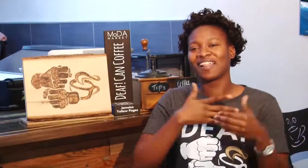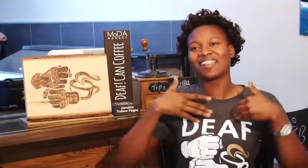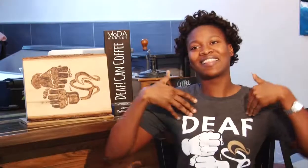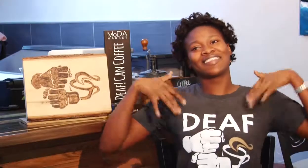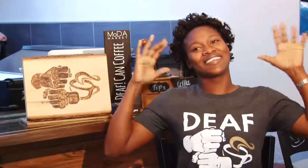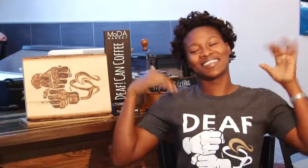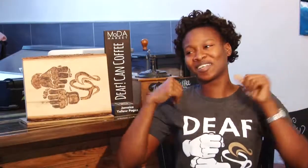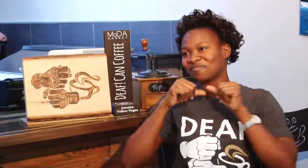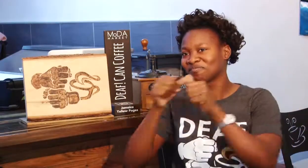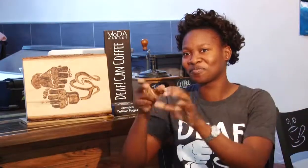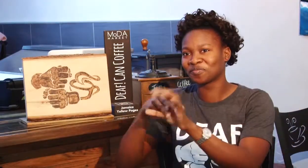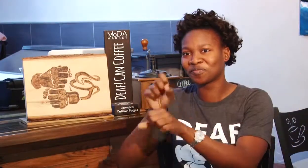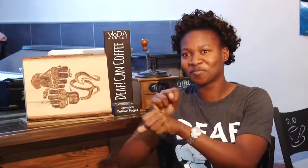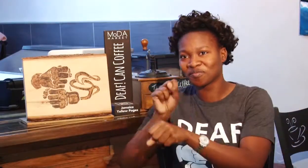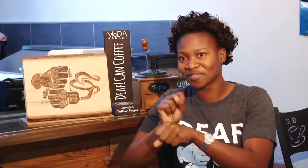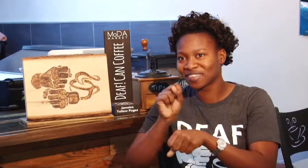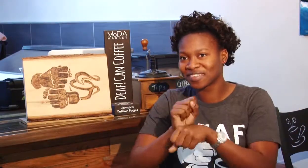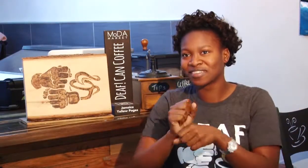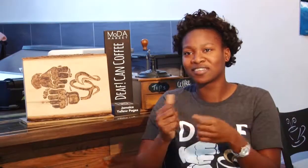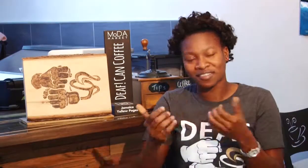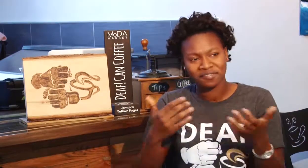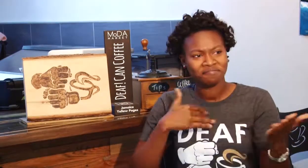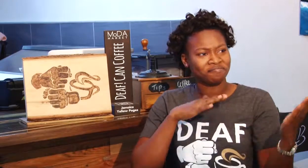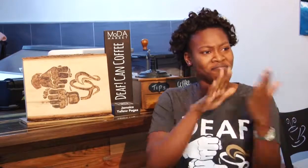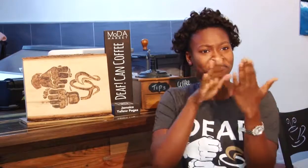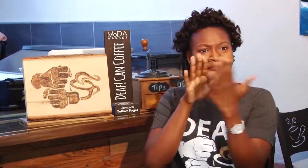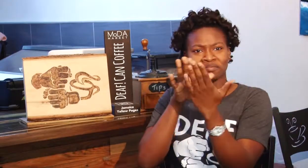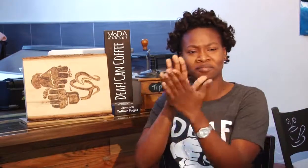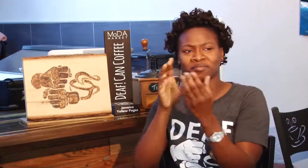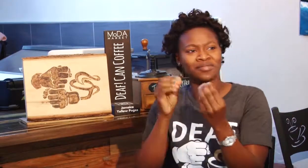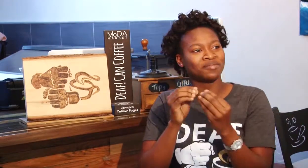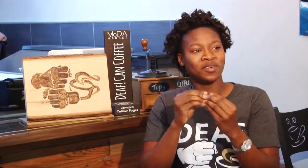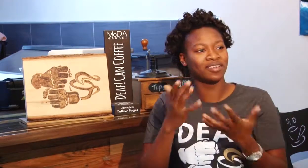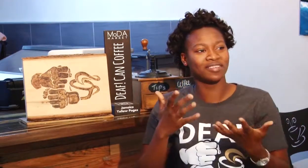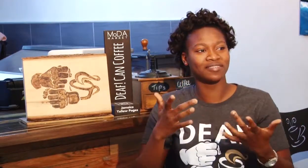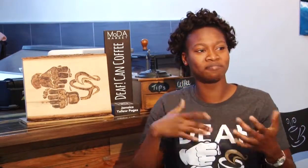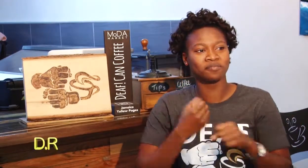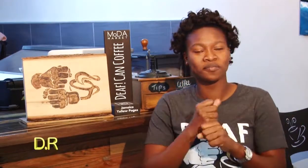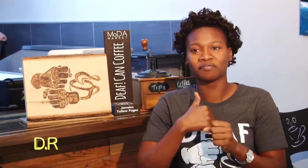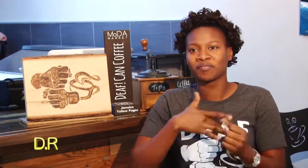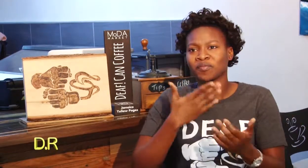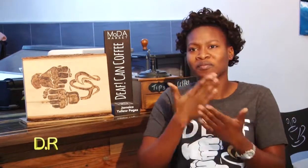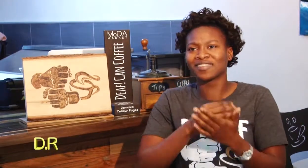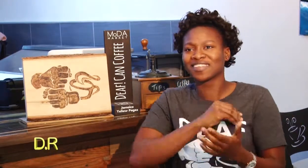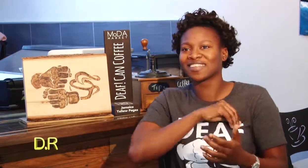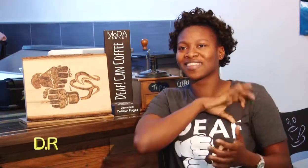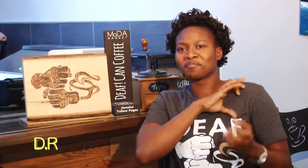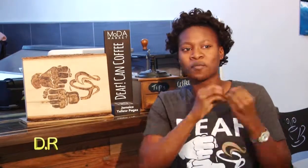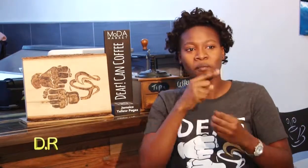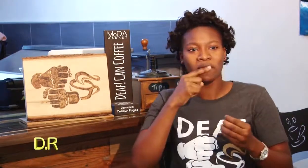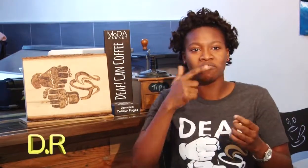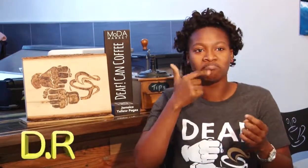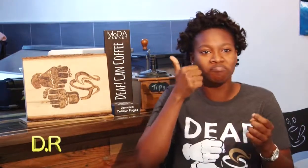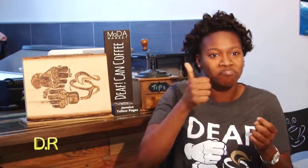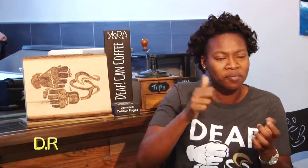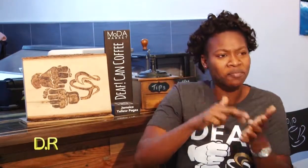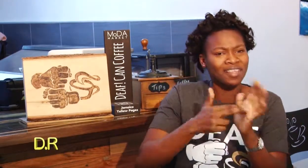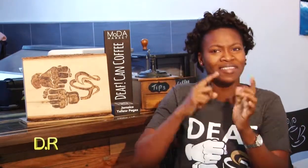positive way. And my mom gave up and really supports me now in my job here. And as I go out into the society and just face people, it really grows our self